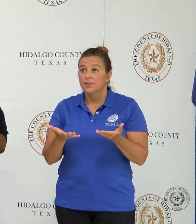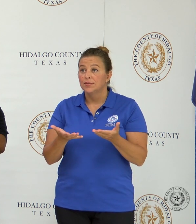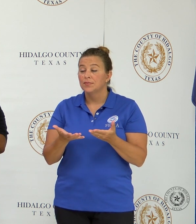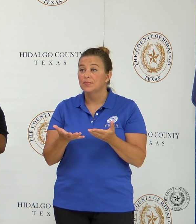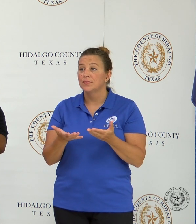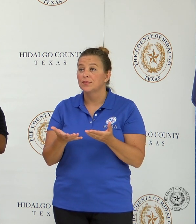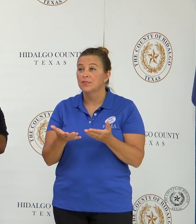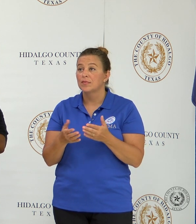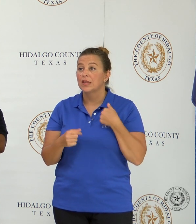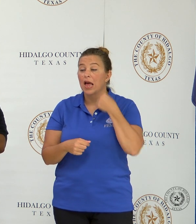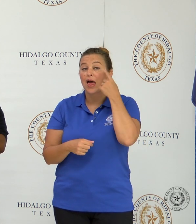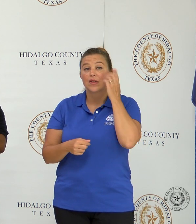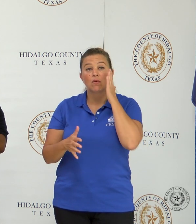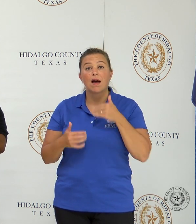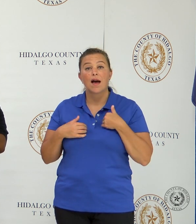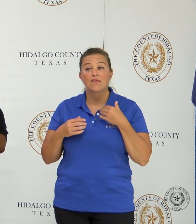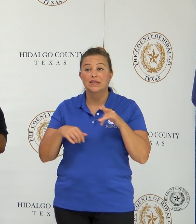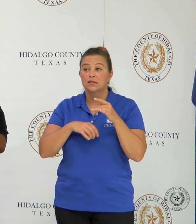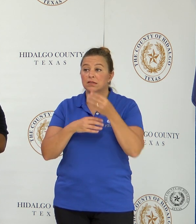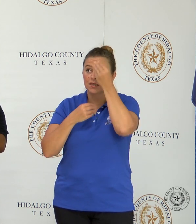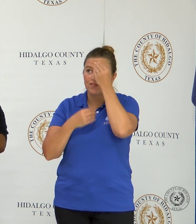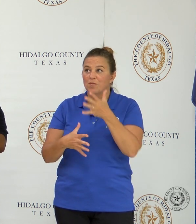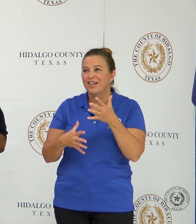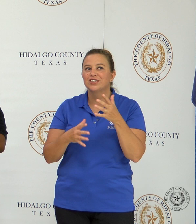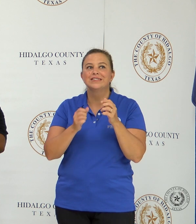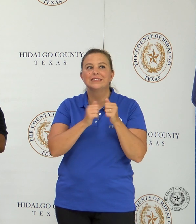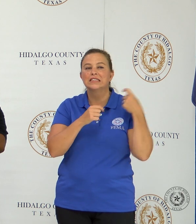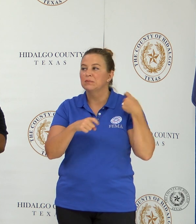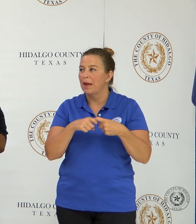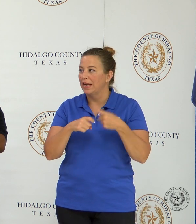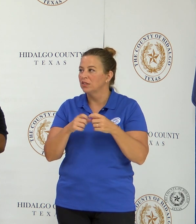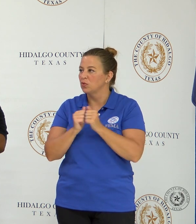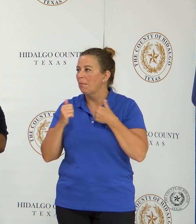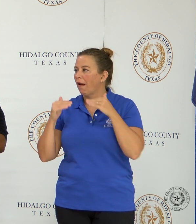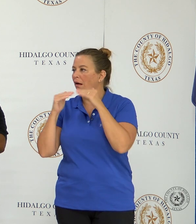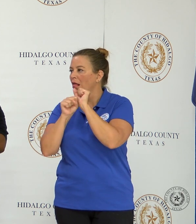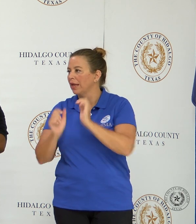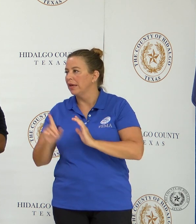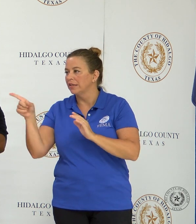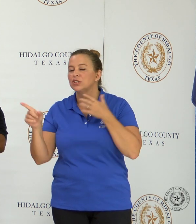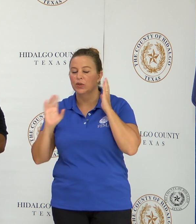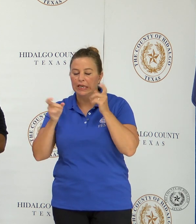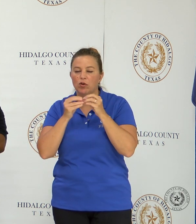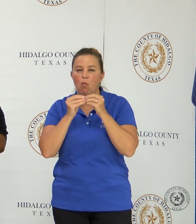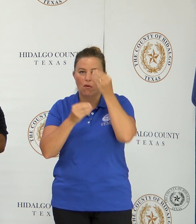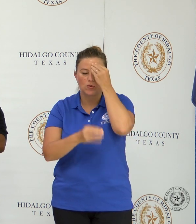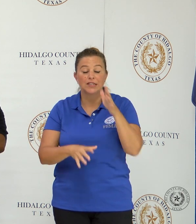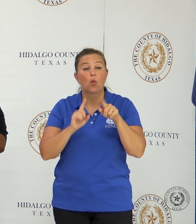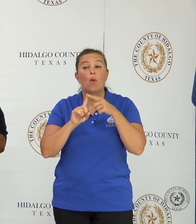I think that we're going to have this information made available in Spanish by my colleague and she'll give you more details. When you go to the website,